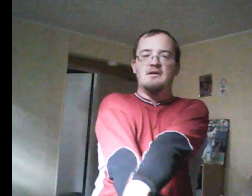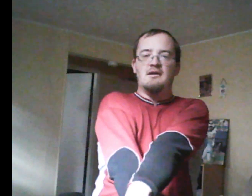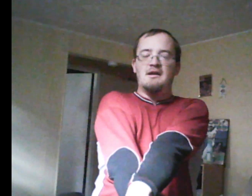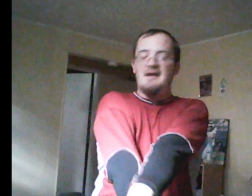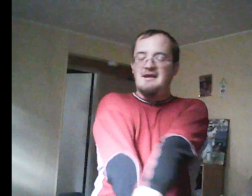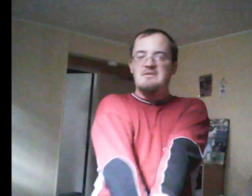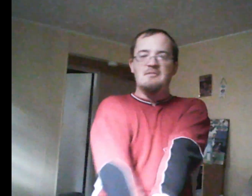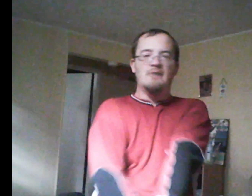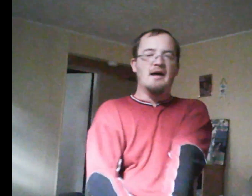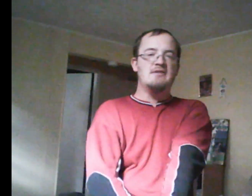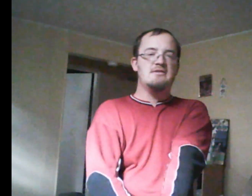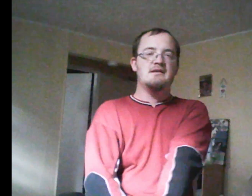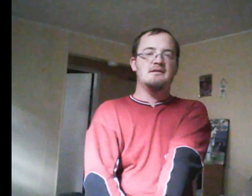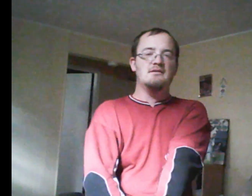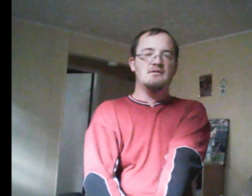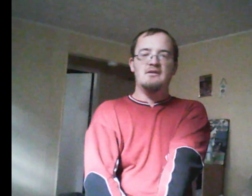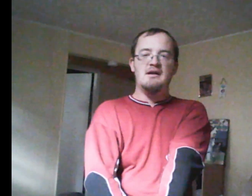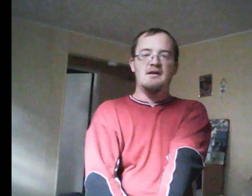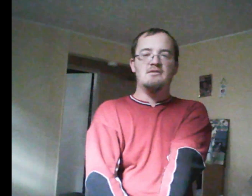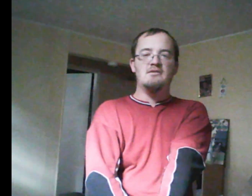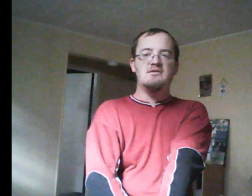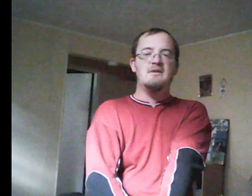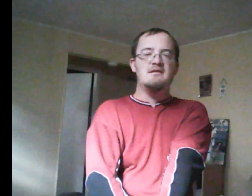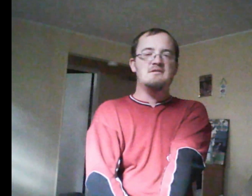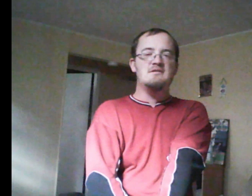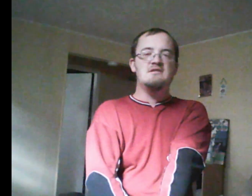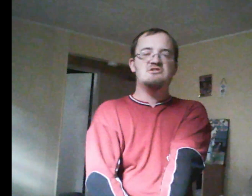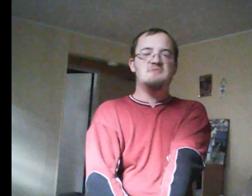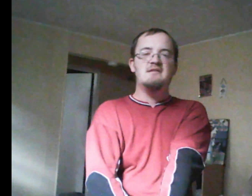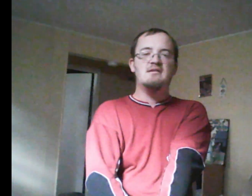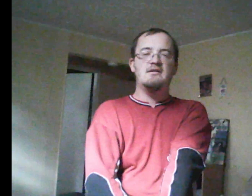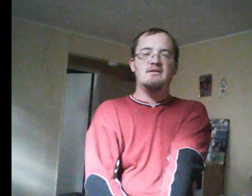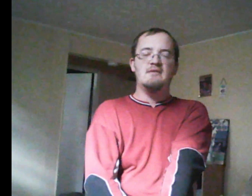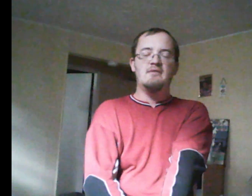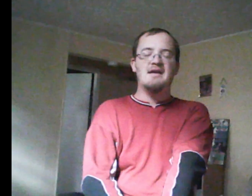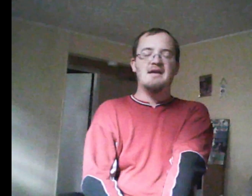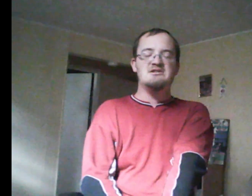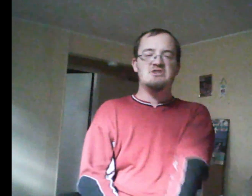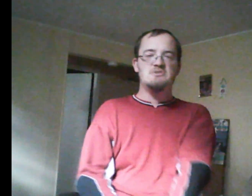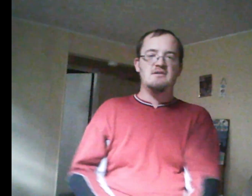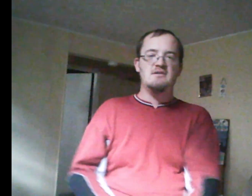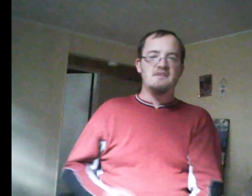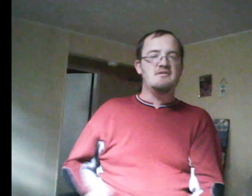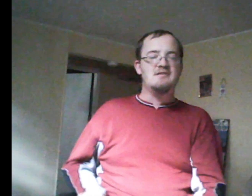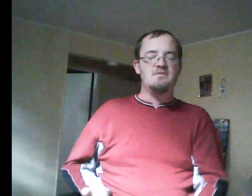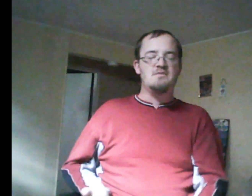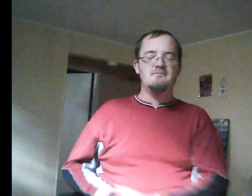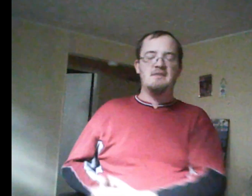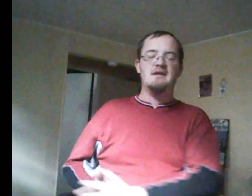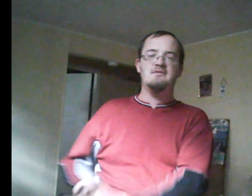It gave me some pause. It's like, since when is Emma this judgmental and all that? Well, yeah, she's judgmental in a different sense. But, man, this